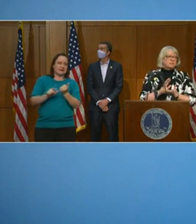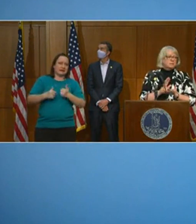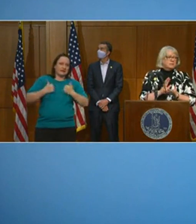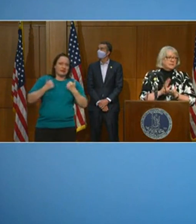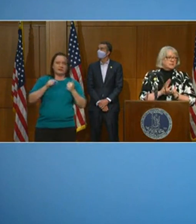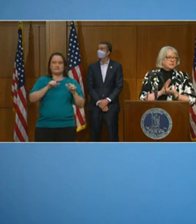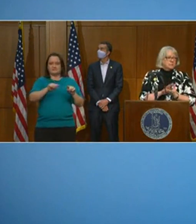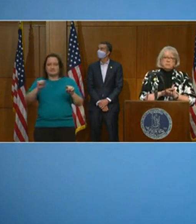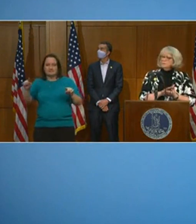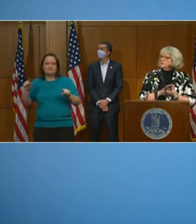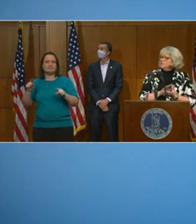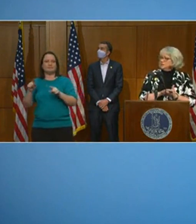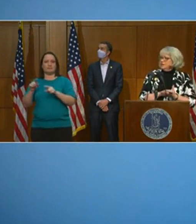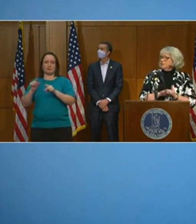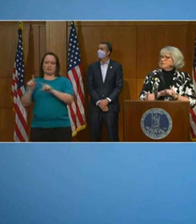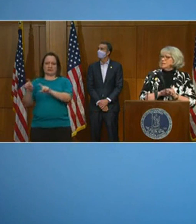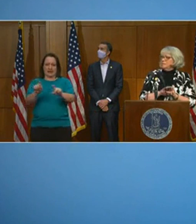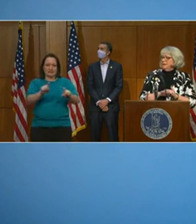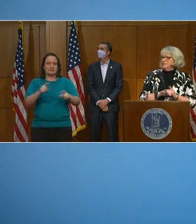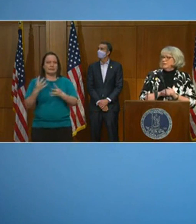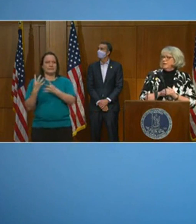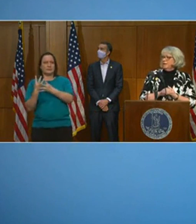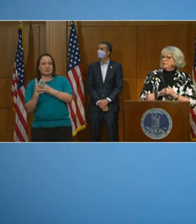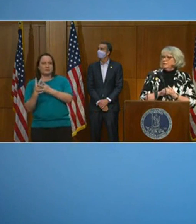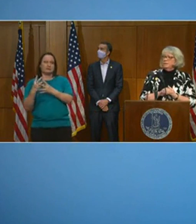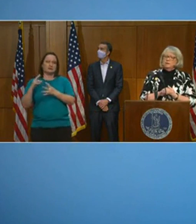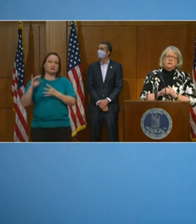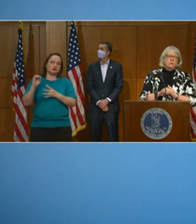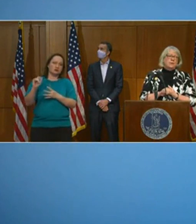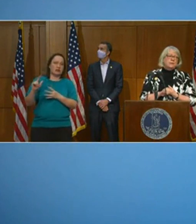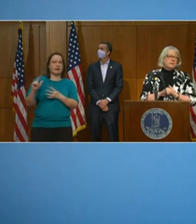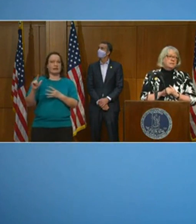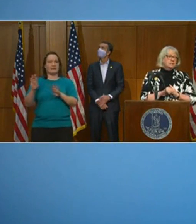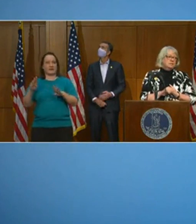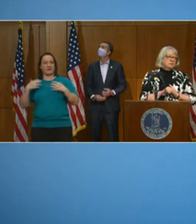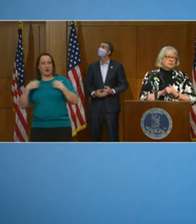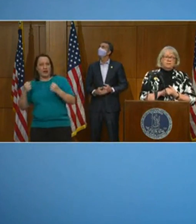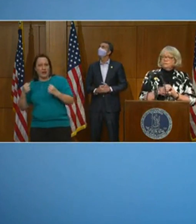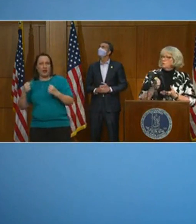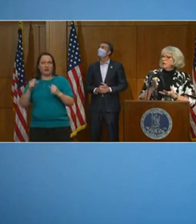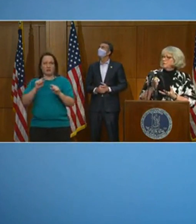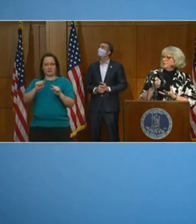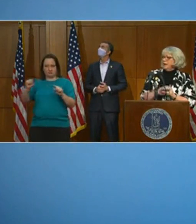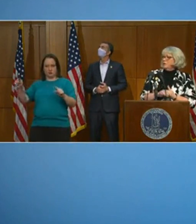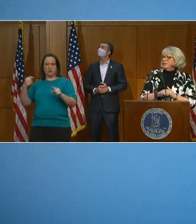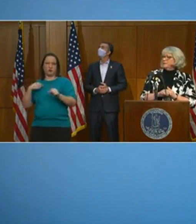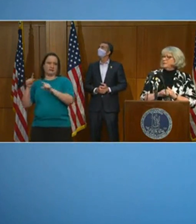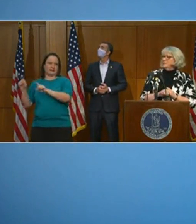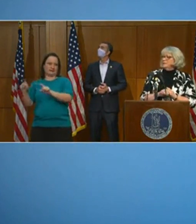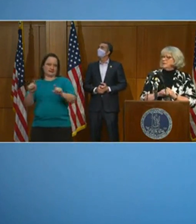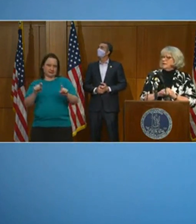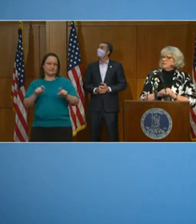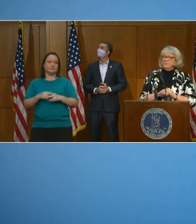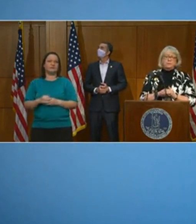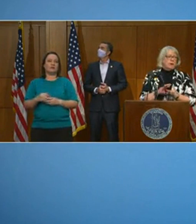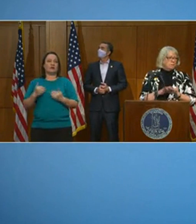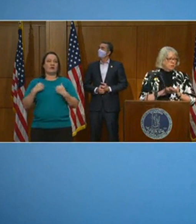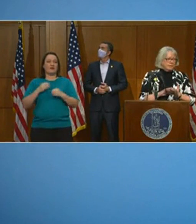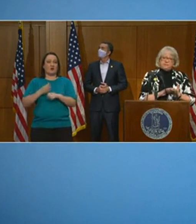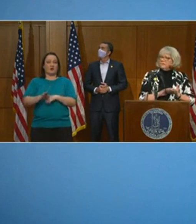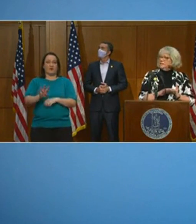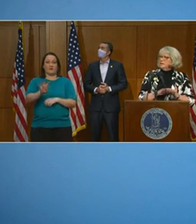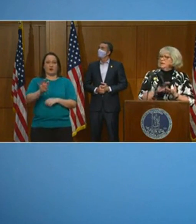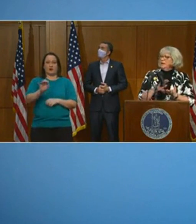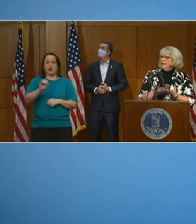We've also been testing in prisons and jails and behavioral health. We continue to do, there are over 400 outbreaks in this state that we do